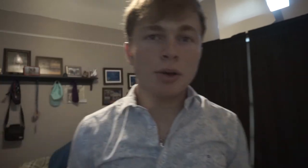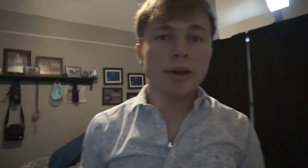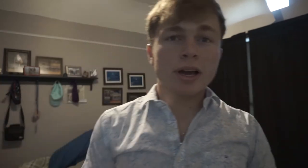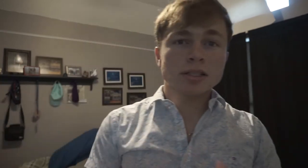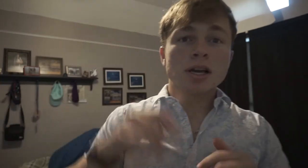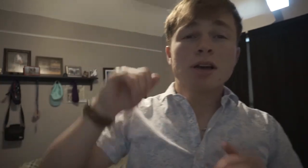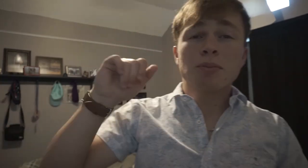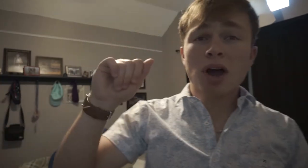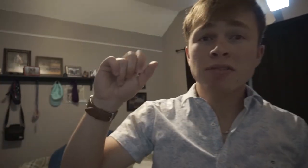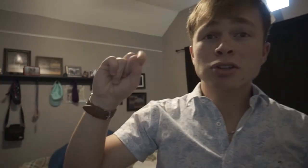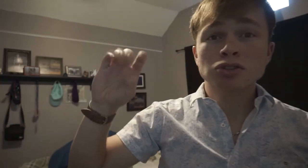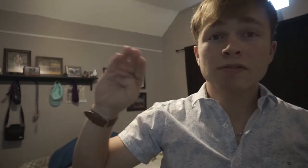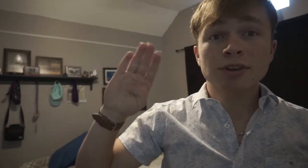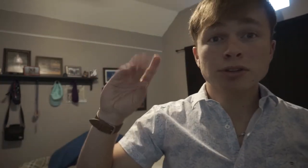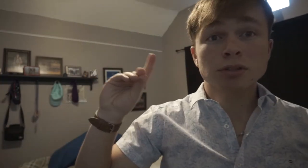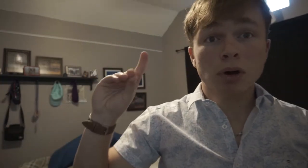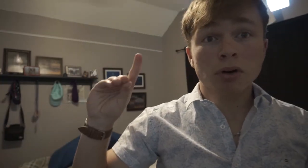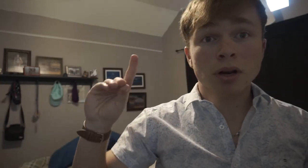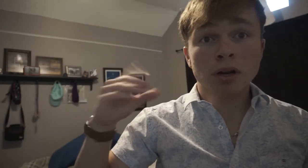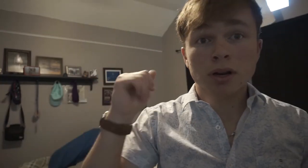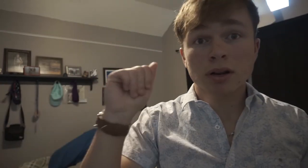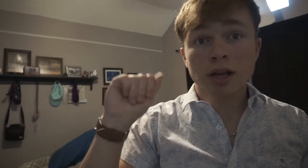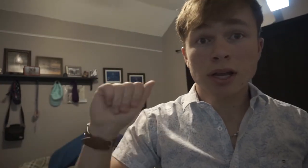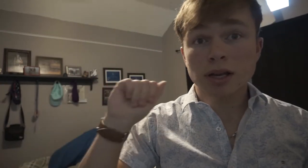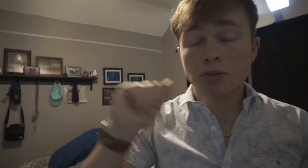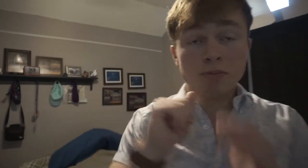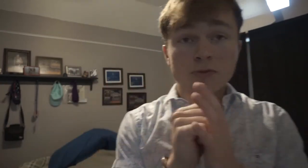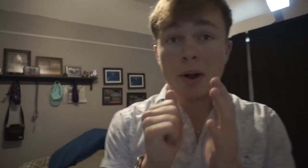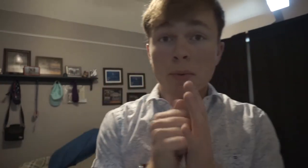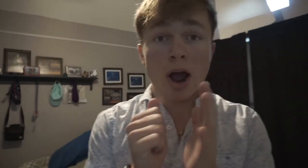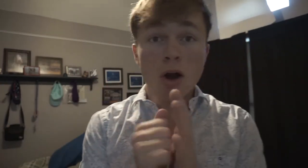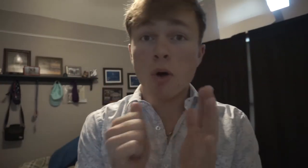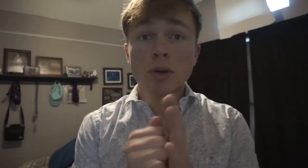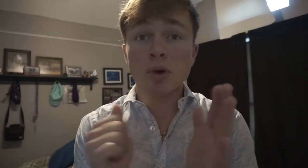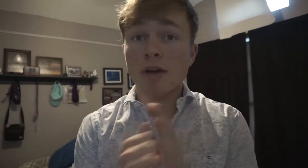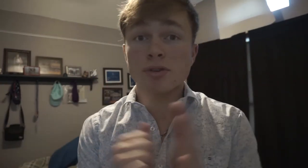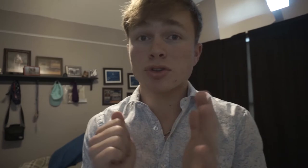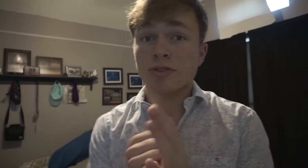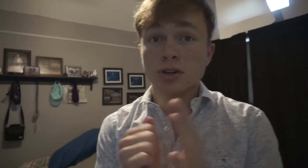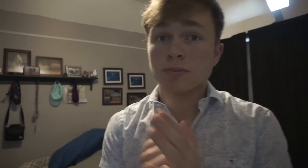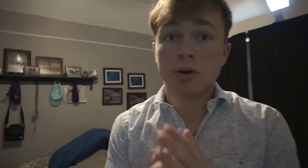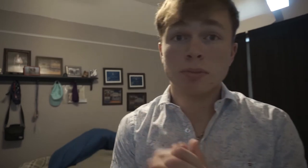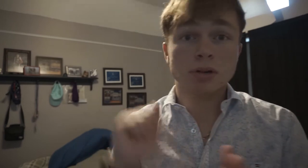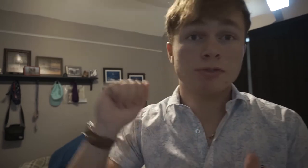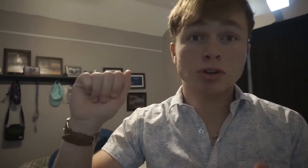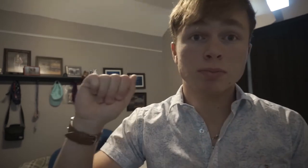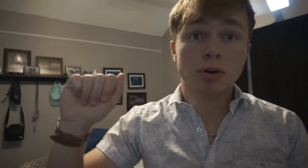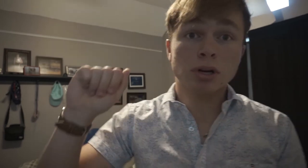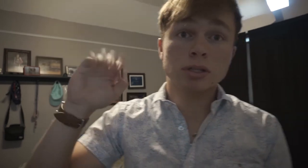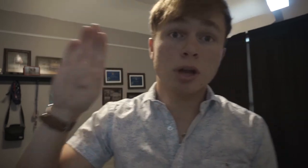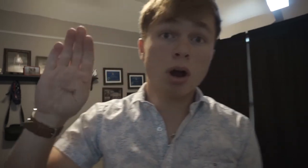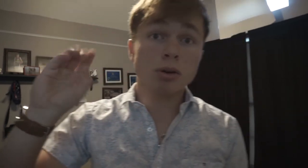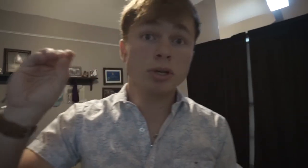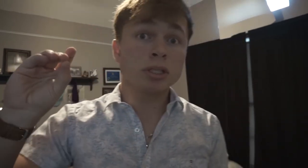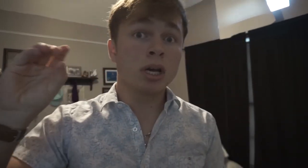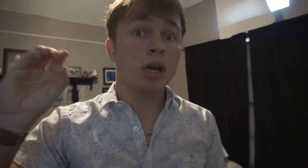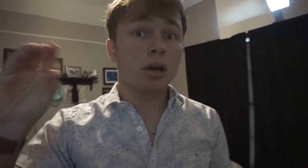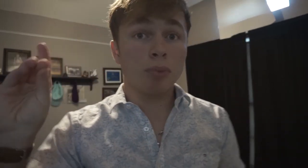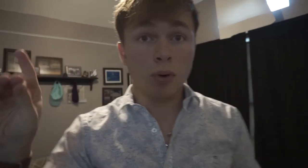Anyway guys. Practice your phoenix spelling. Always practice your phoenix spelling. Because phoenix spelling is always important.